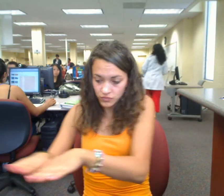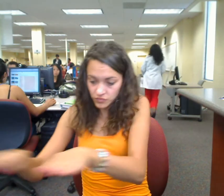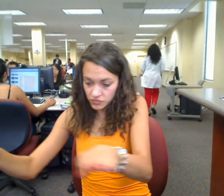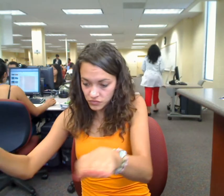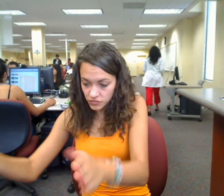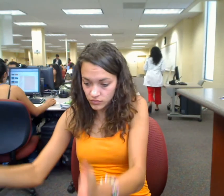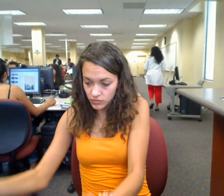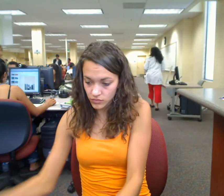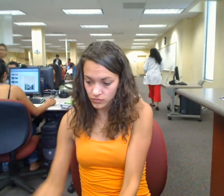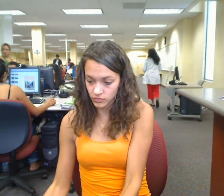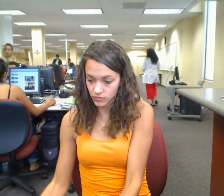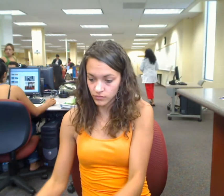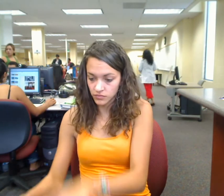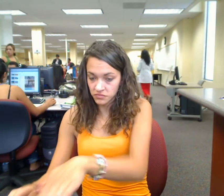I'm What? I'm sorry.